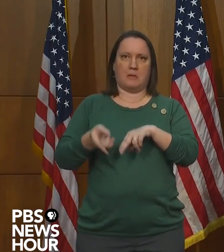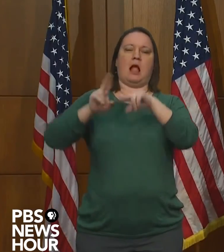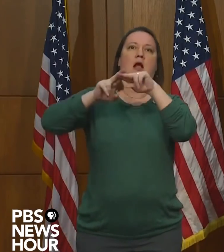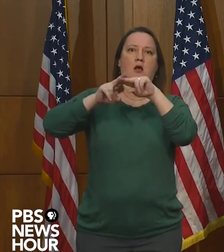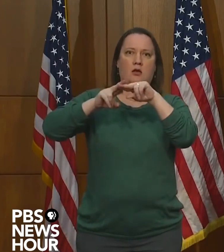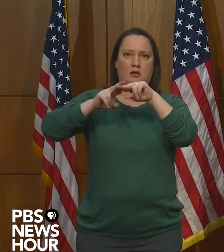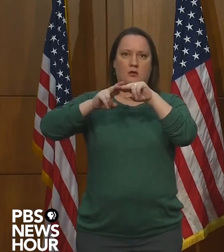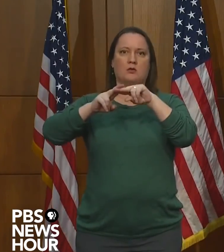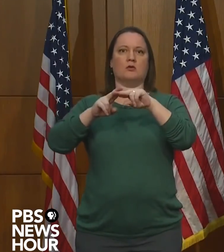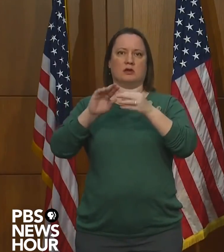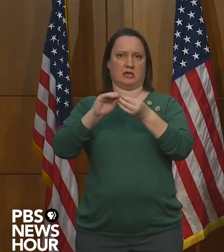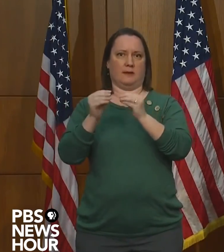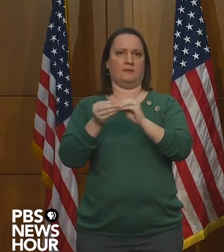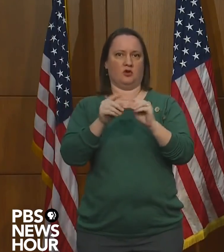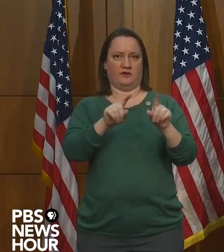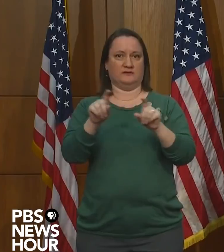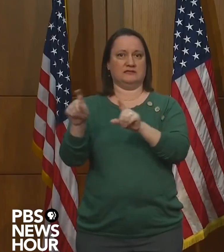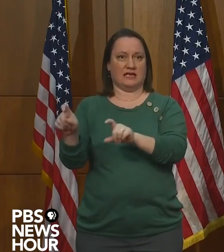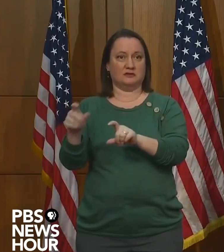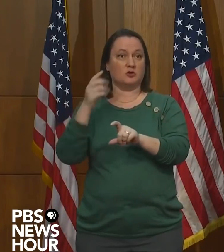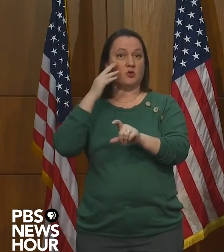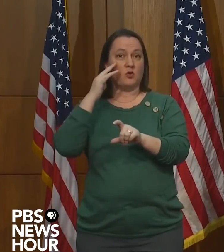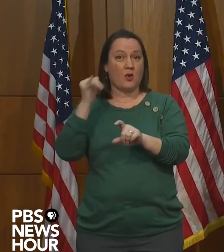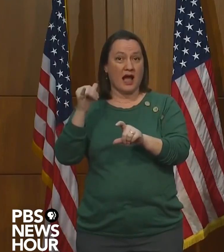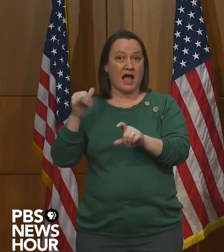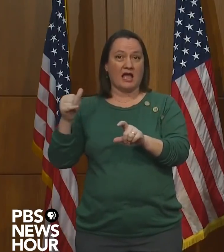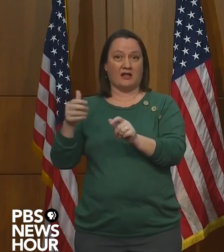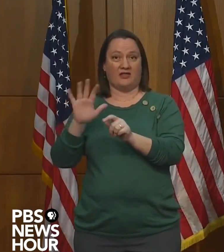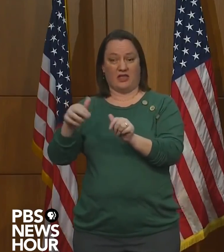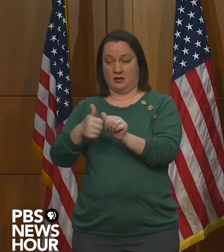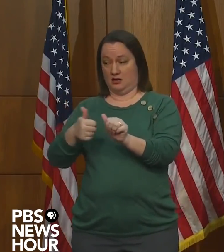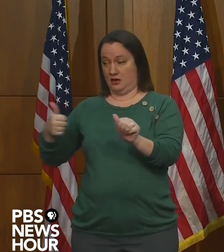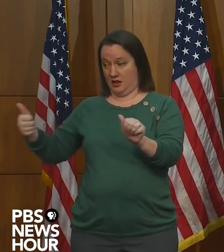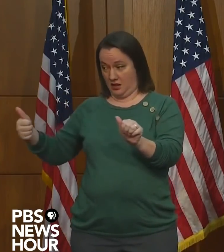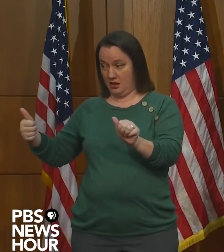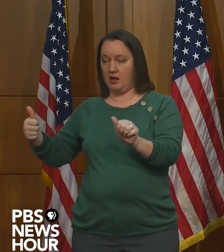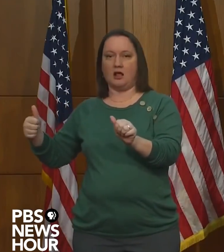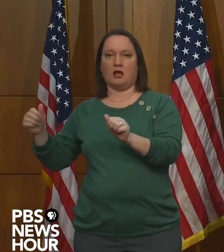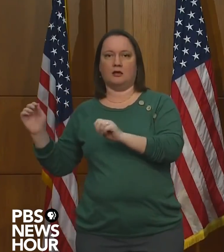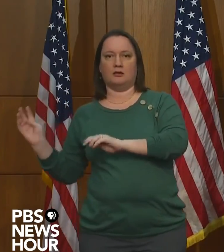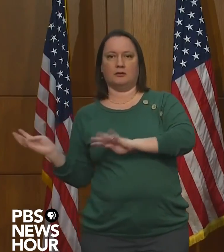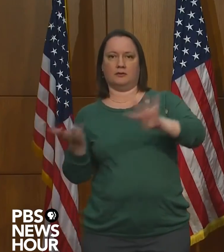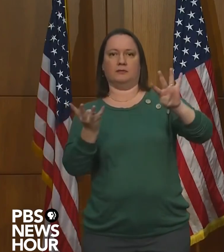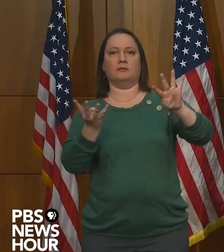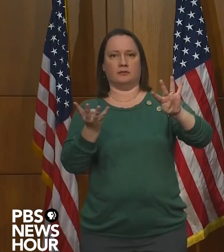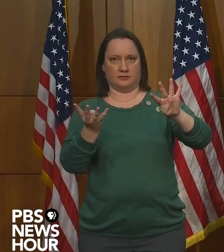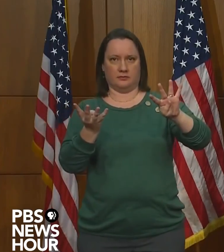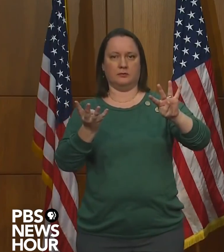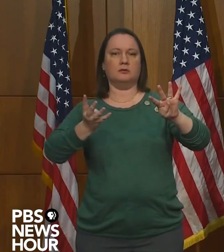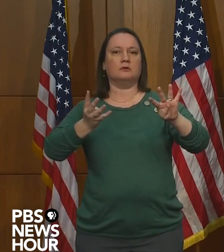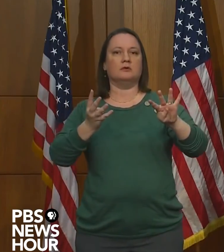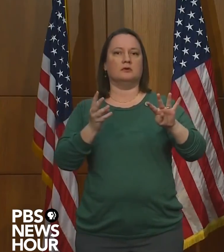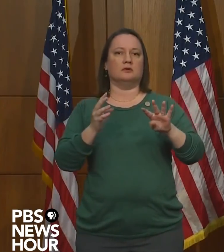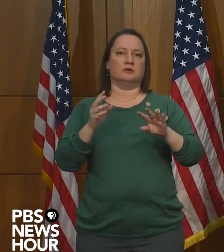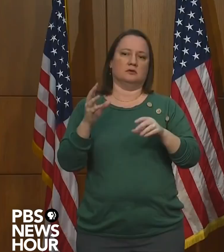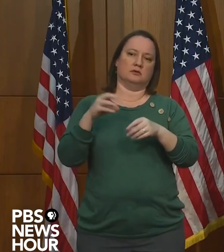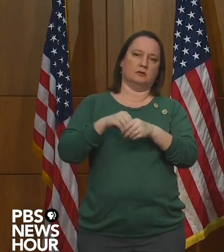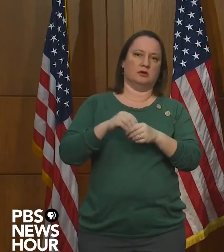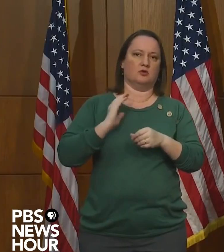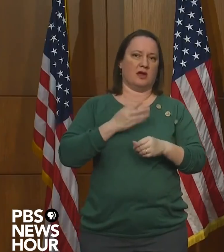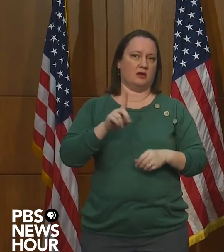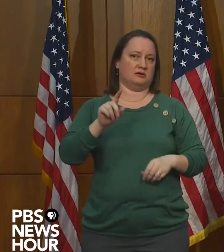in the number of tests that will be the result of these thousands of labs being put into our data